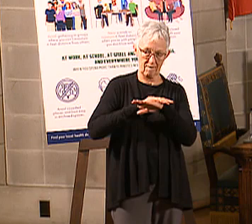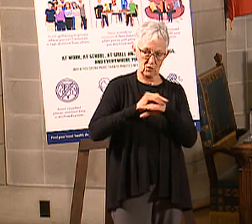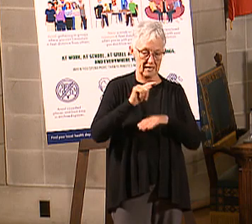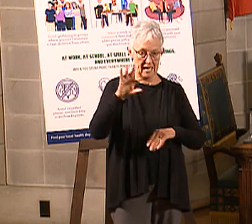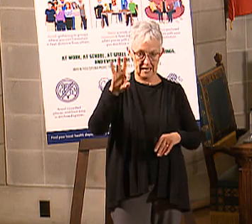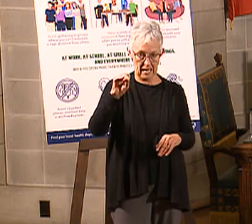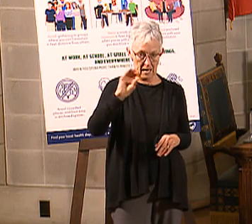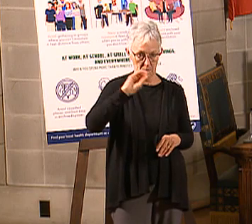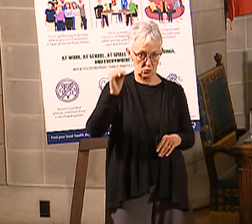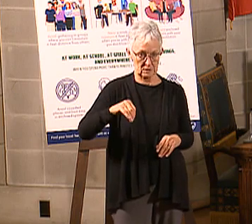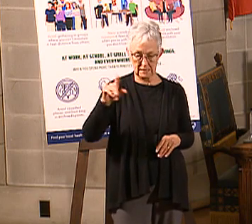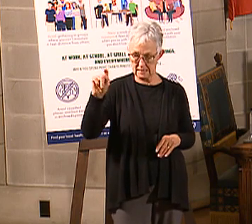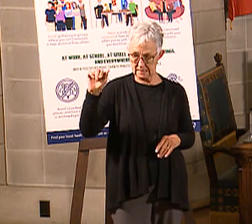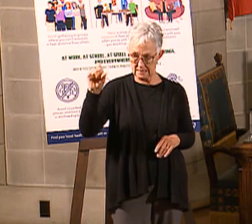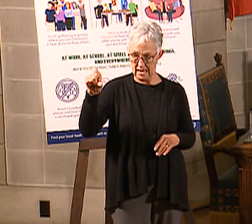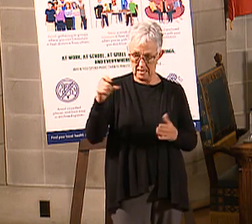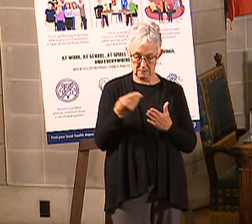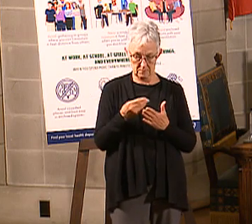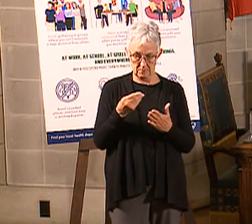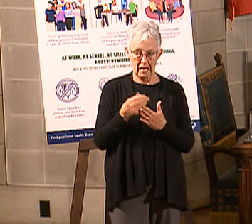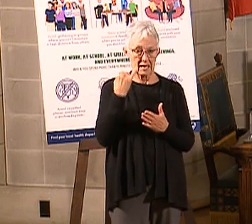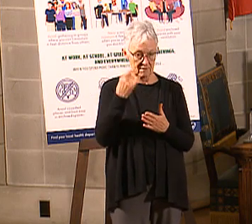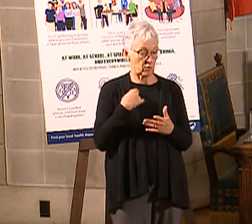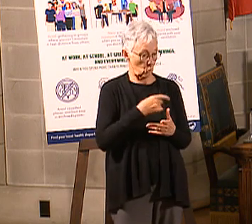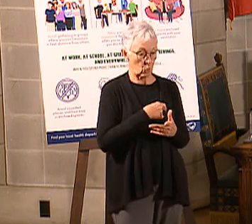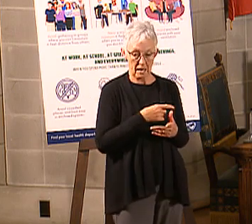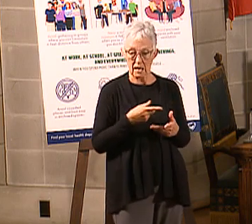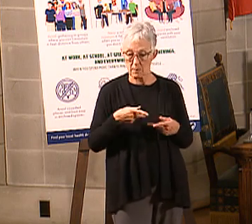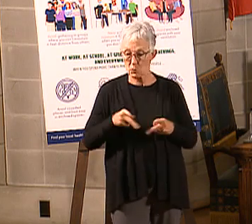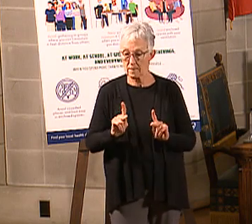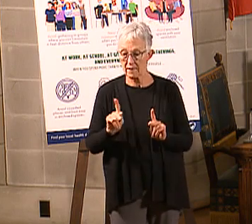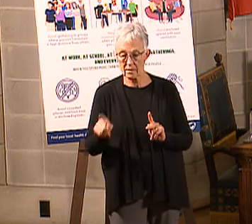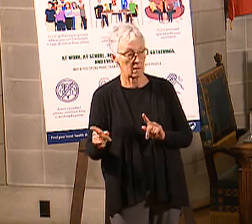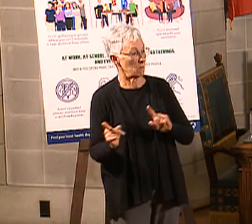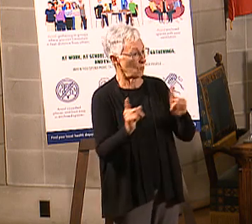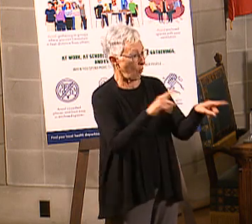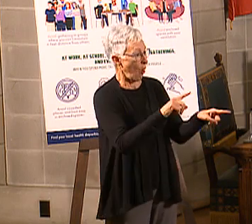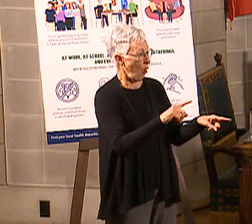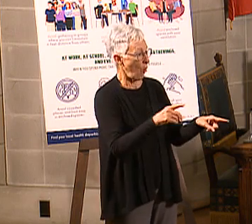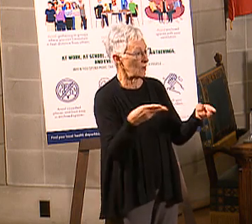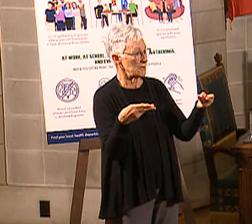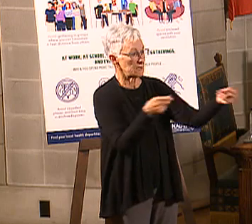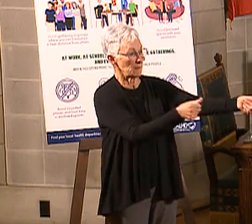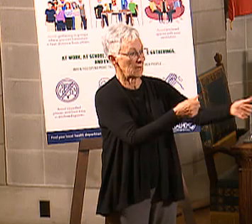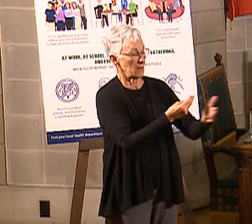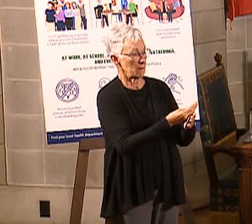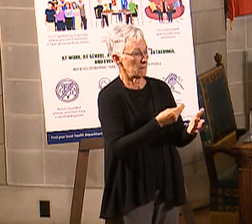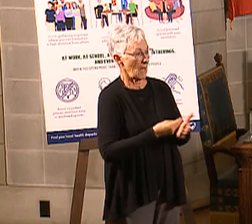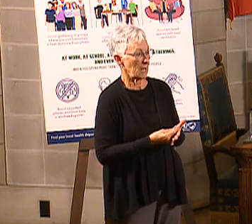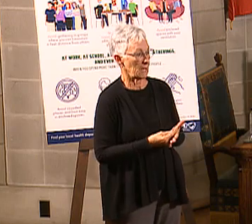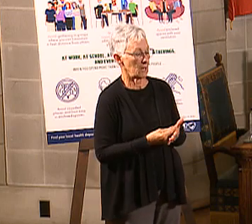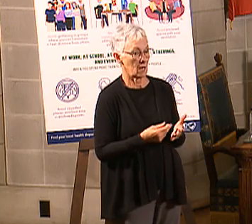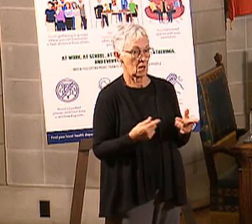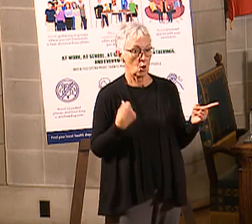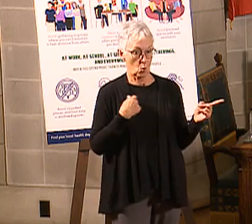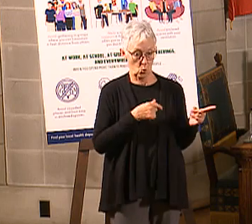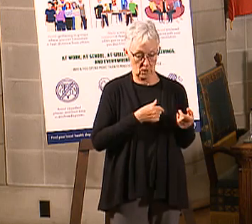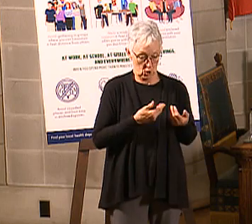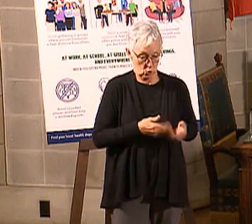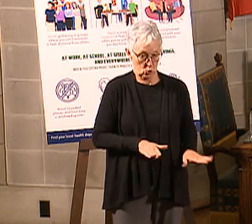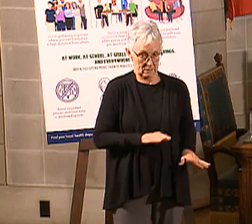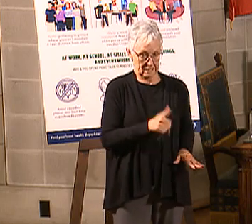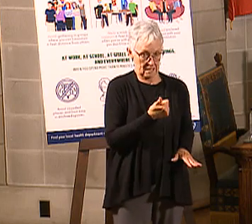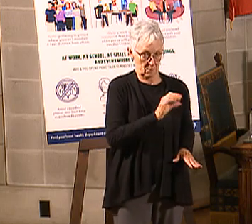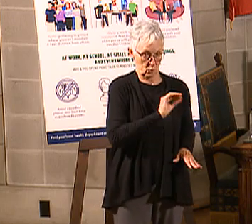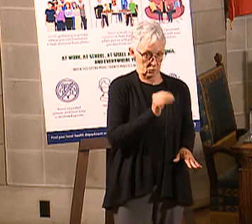provide a service and it's determined by the federal government that we shouldn't have, we're not only out the 10% that the state tax